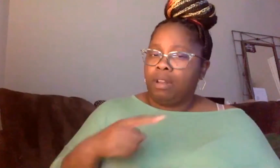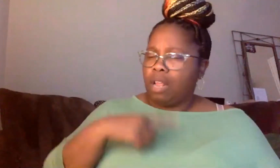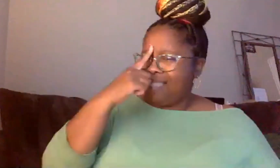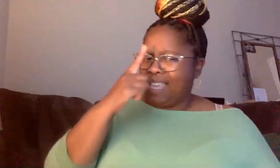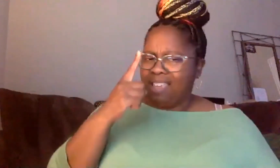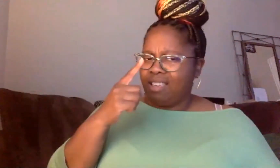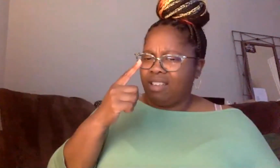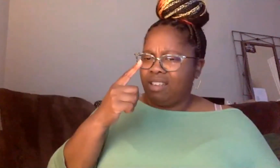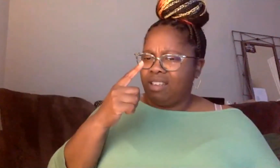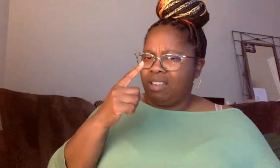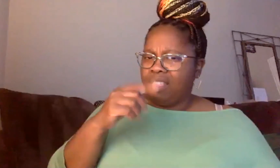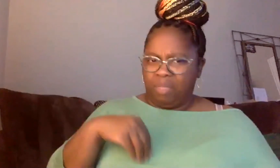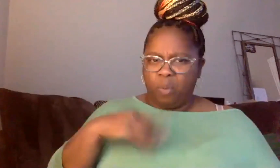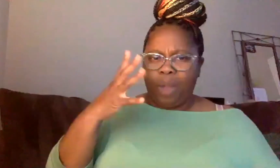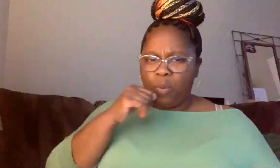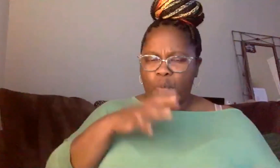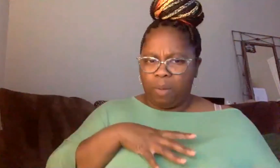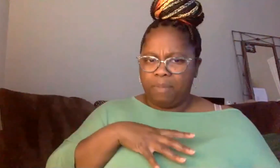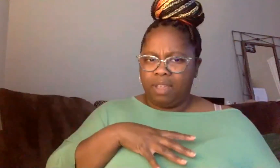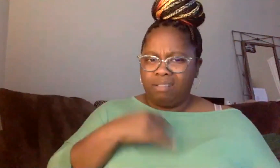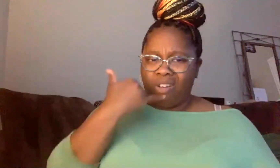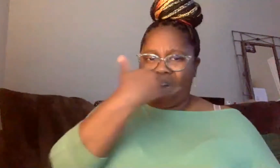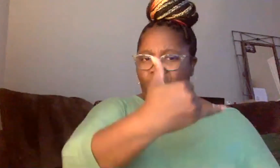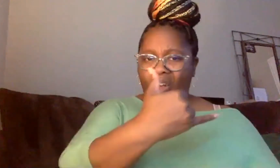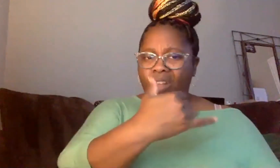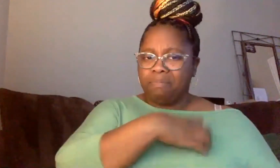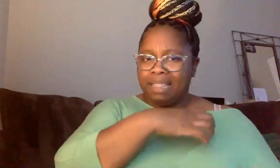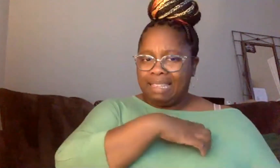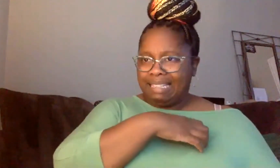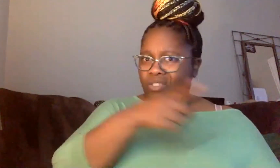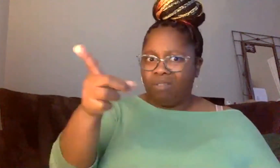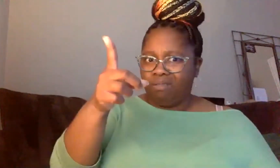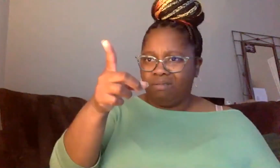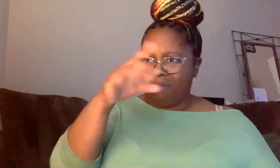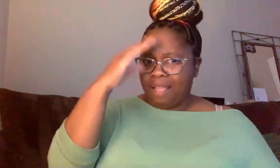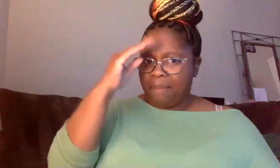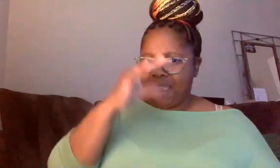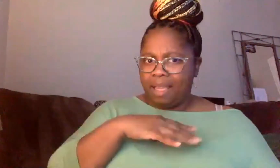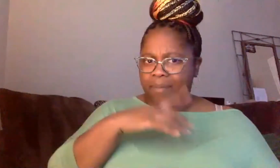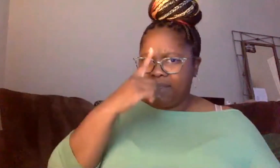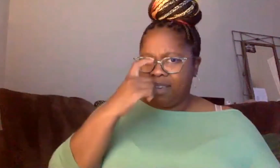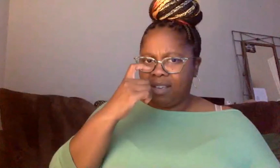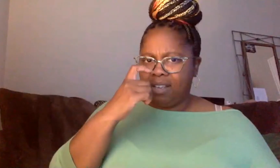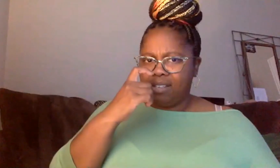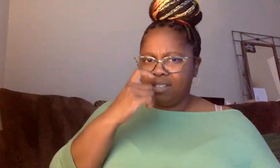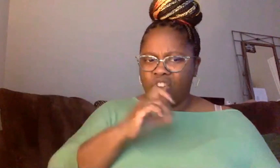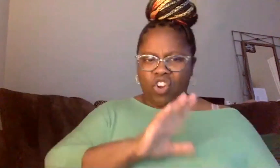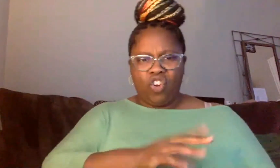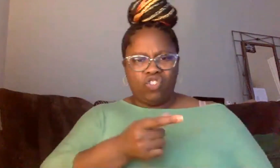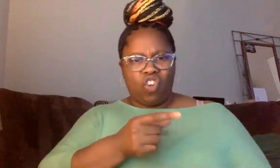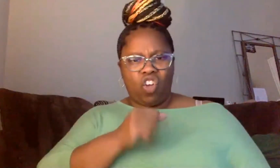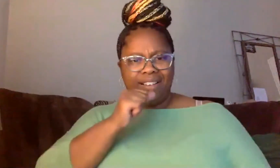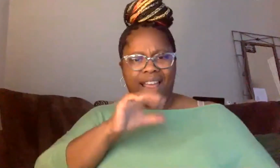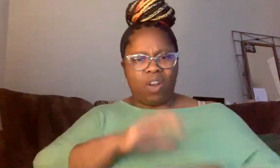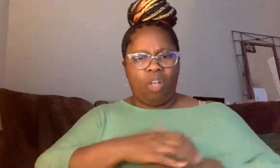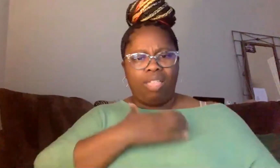um, a white woman called the police on a black man because her dog was off the leash. She wasn't holding her dog on